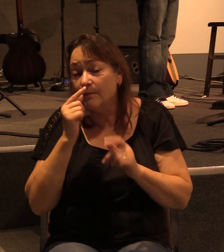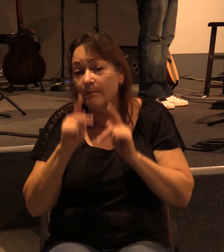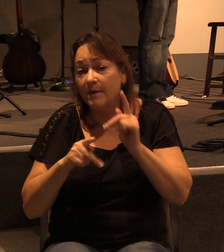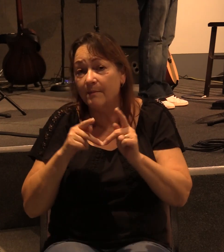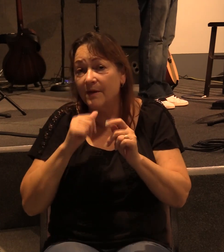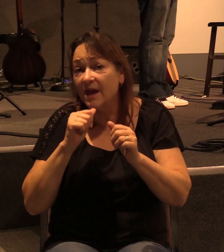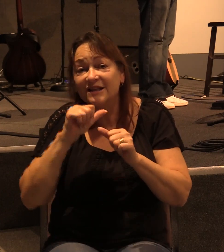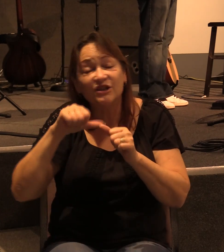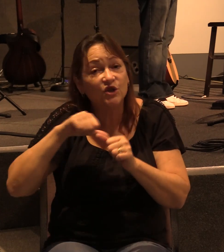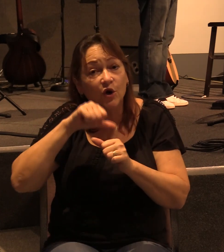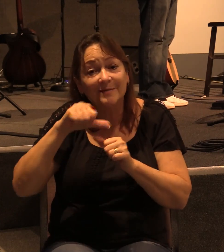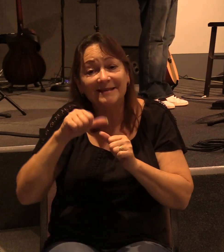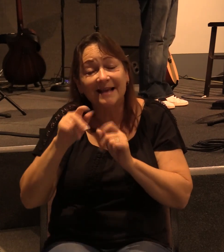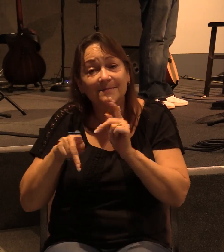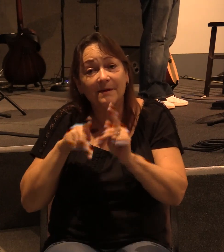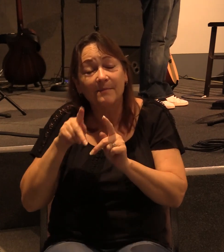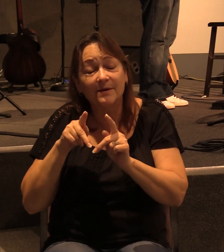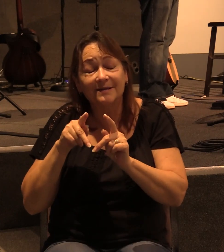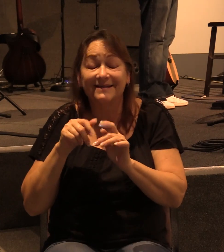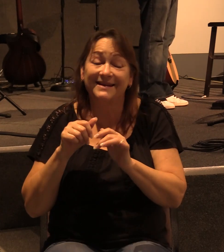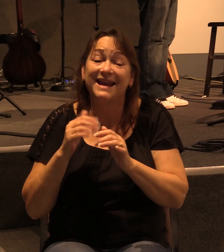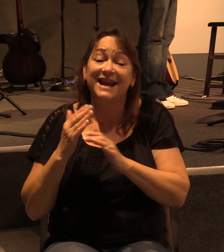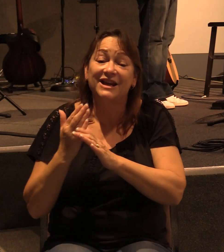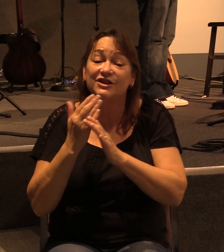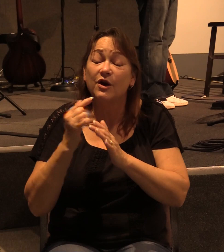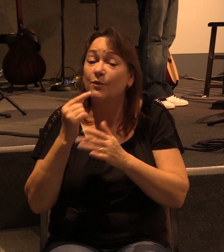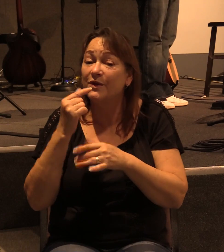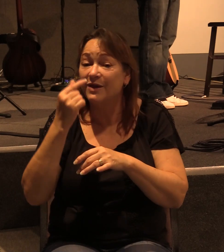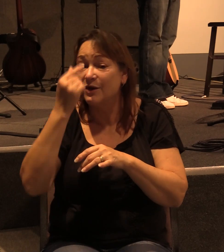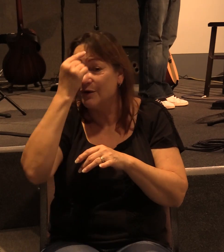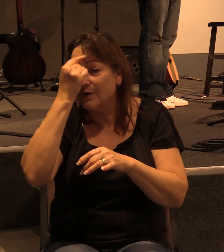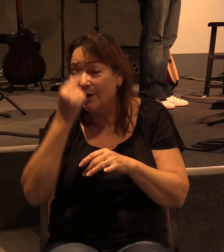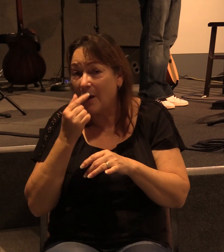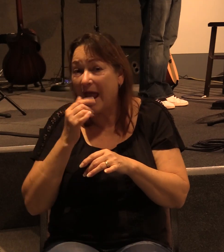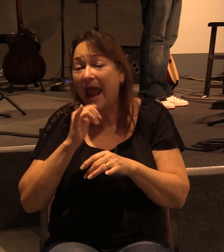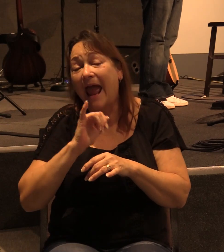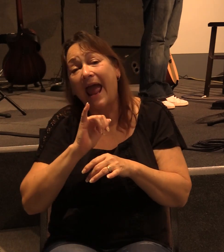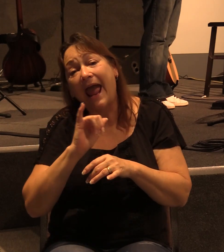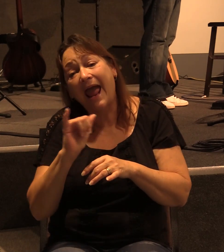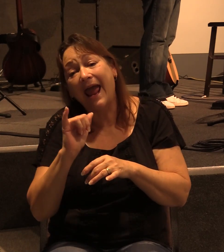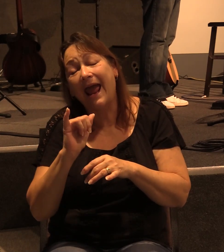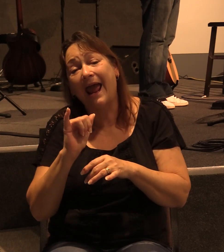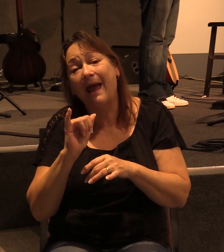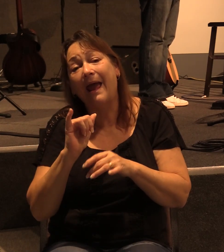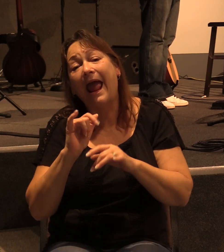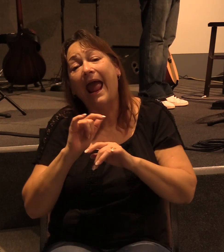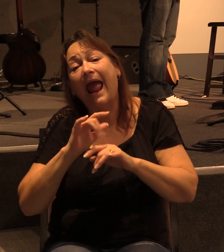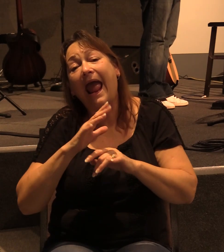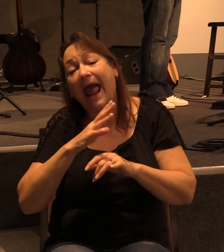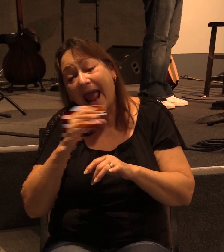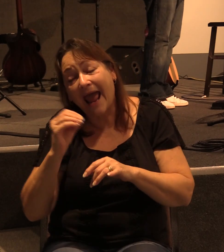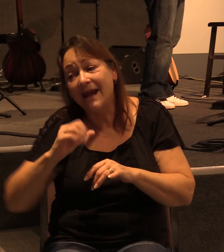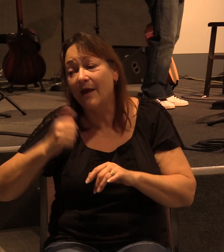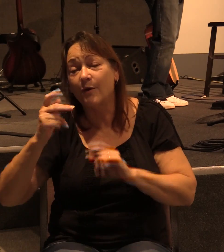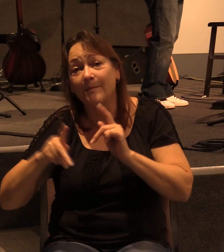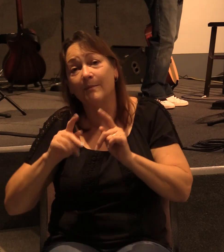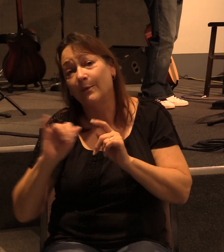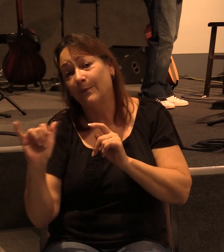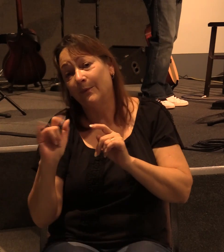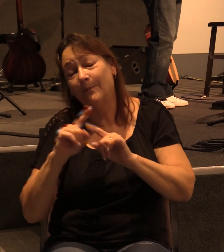only shared the gospel with Gentiles but his ministry was for the Gentiles okay